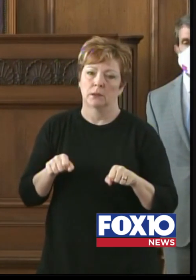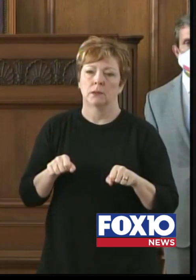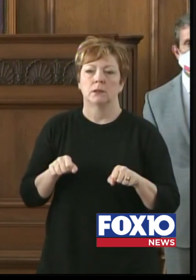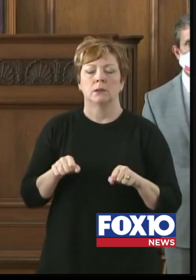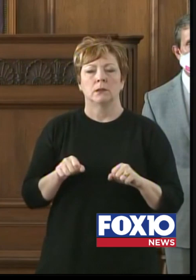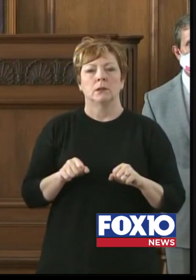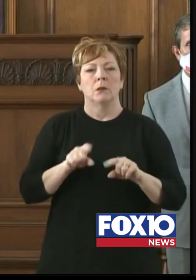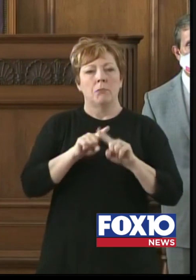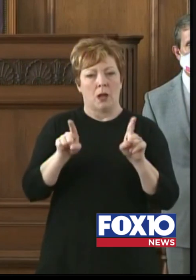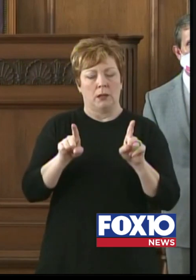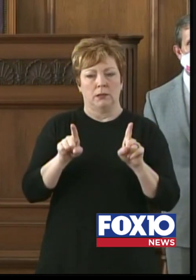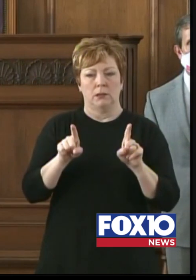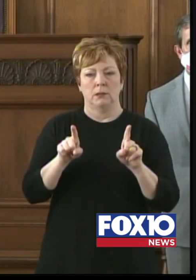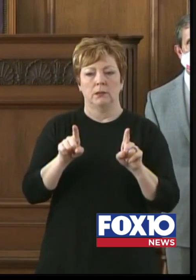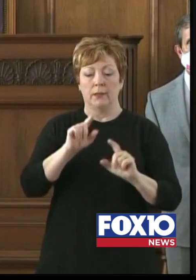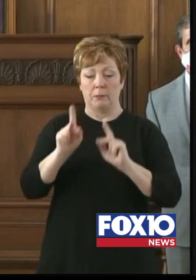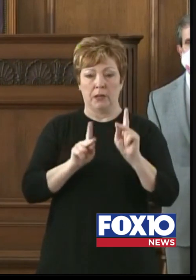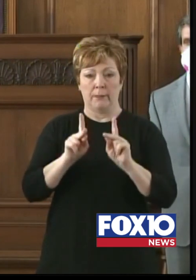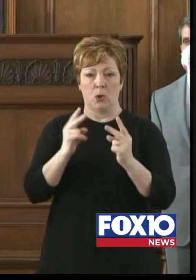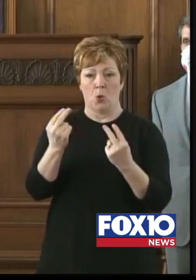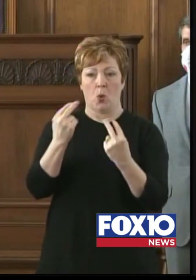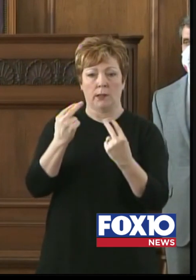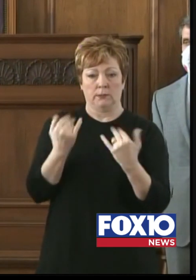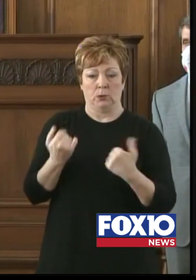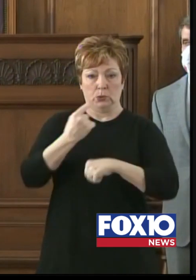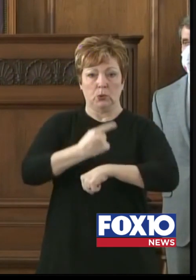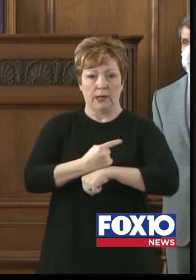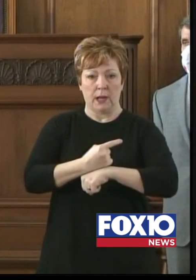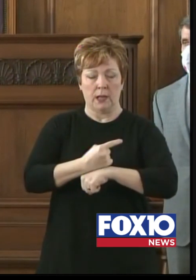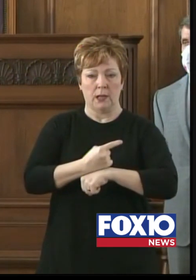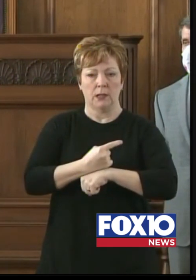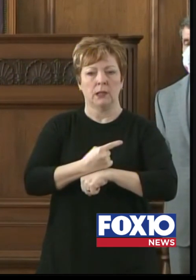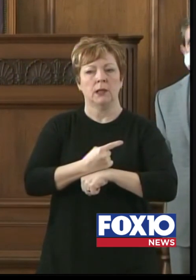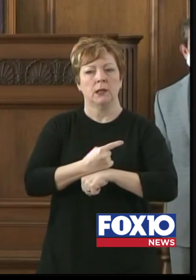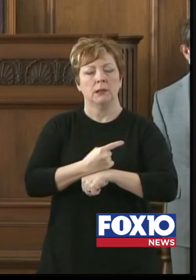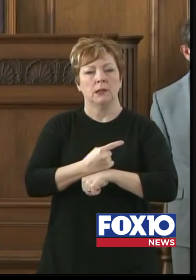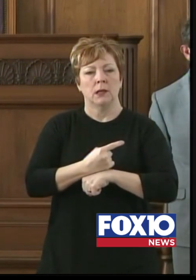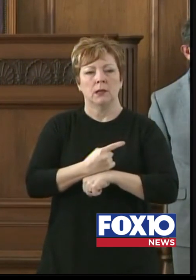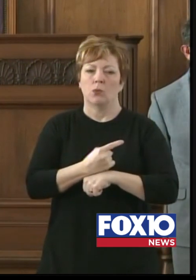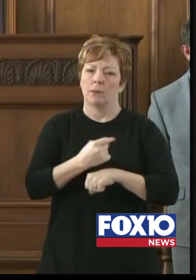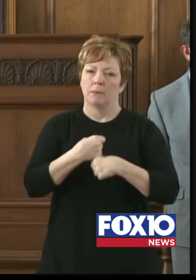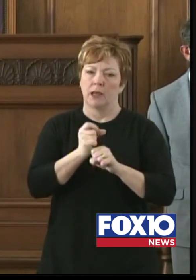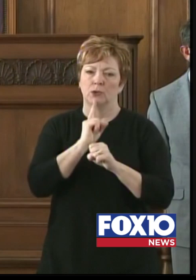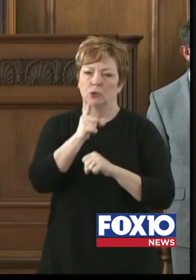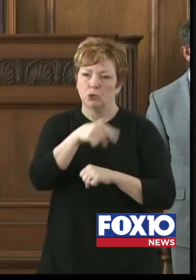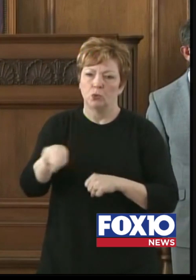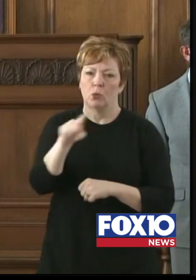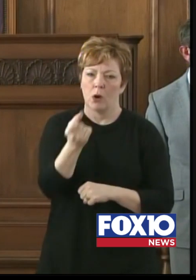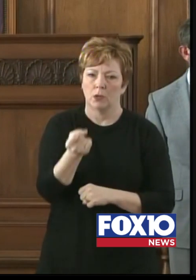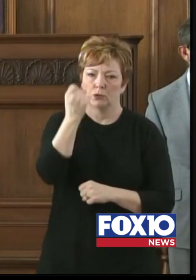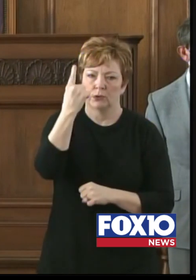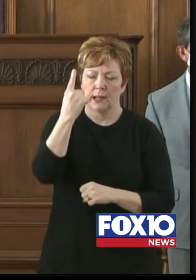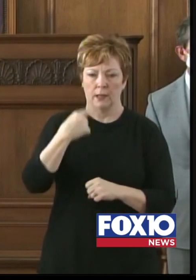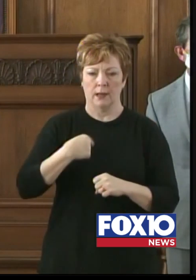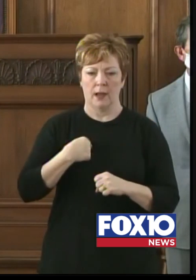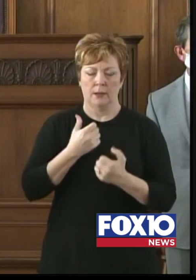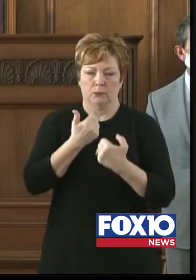for the people who might be watching me here today is to think that by lifting the comprehensive health restrictions